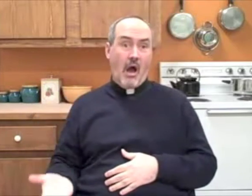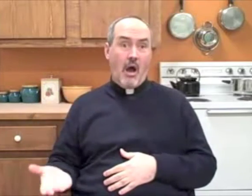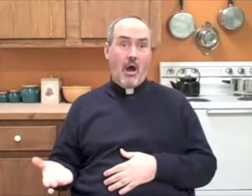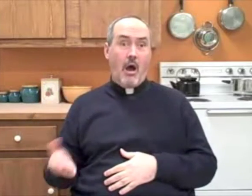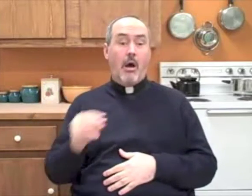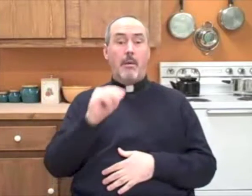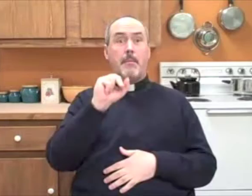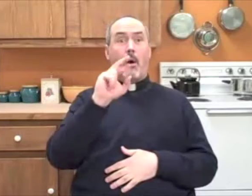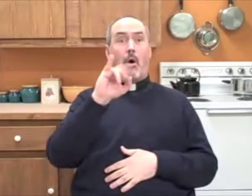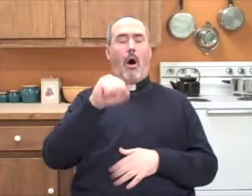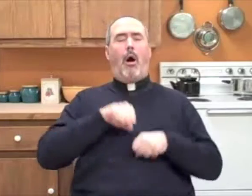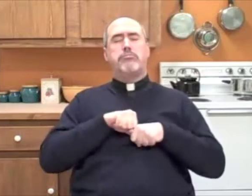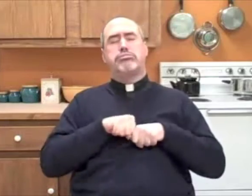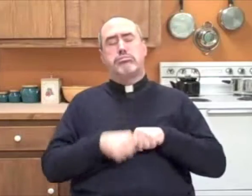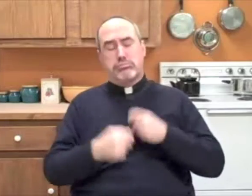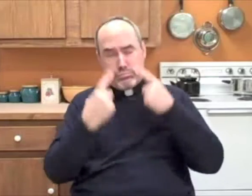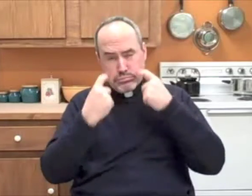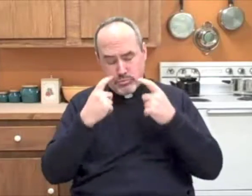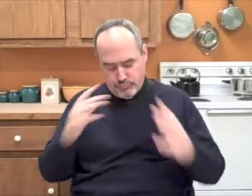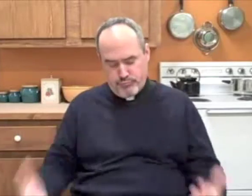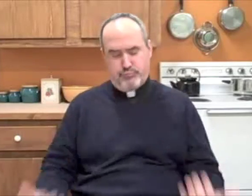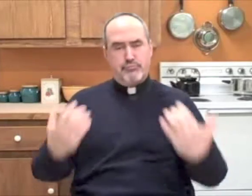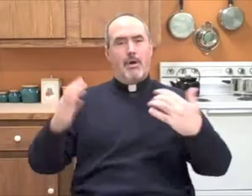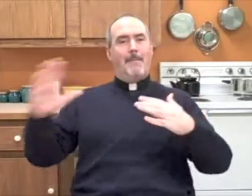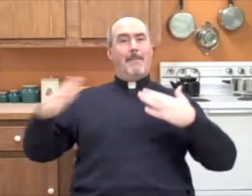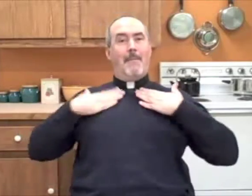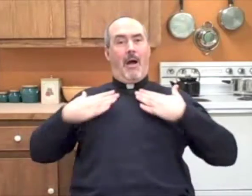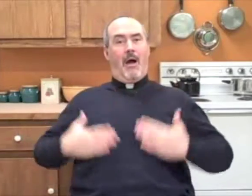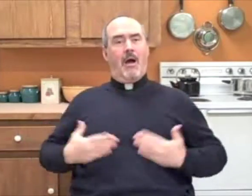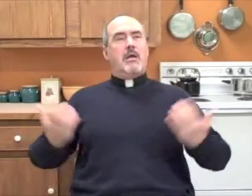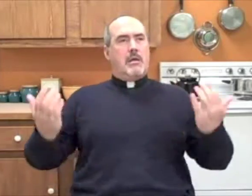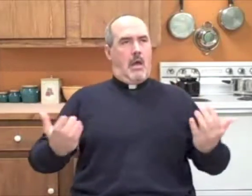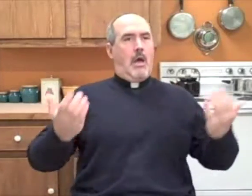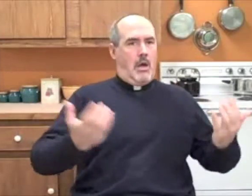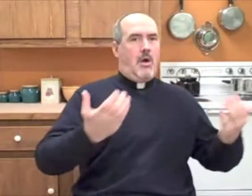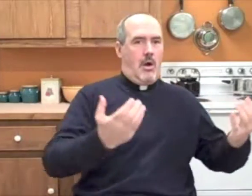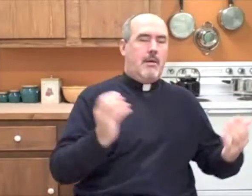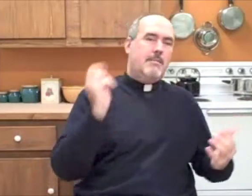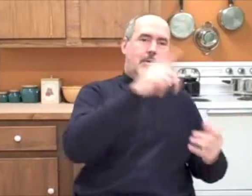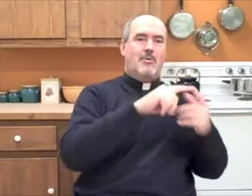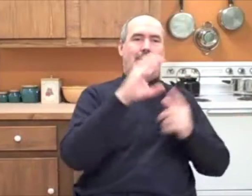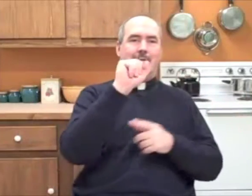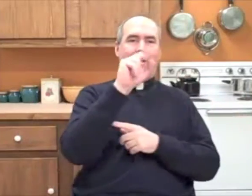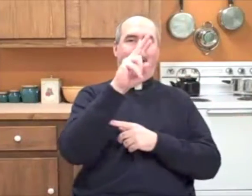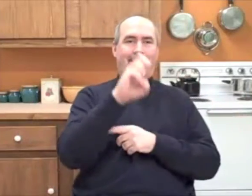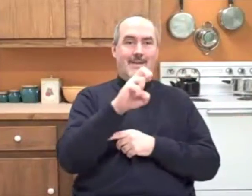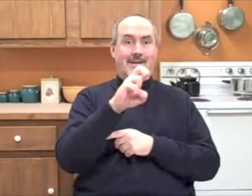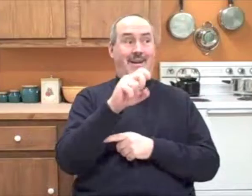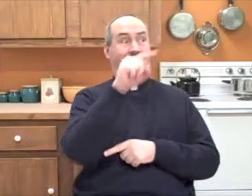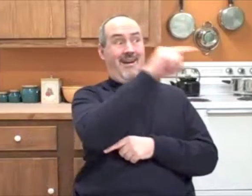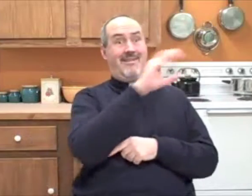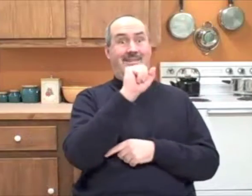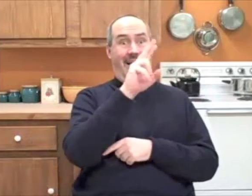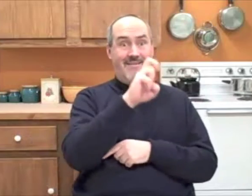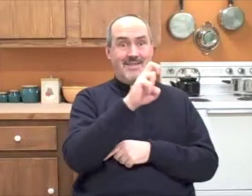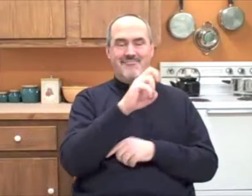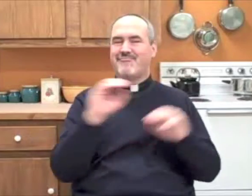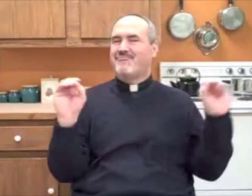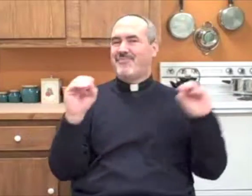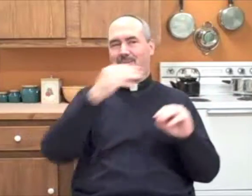grief-stricken Maria picked up Rosa's body and carried her up into the hills to the cave where she had seen the Virgin